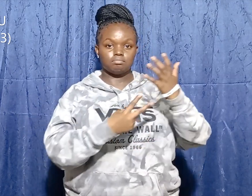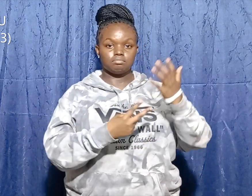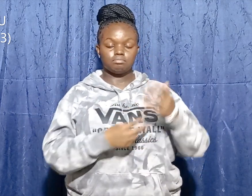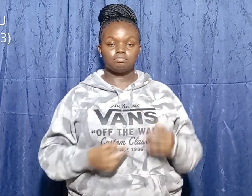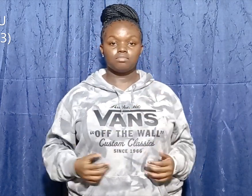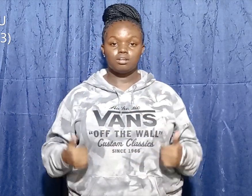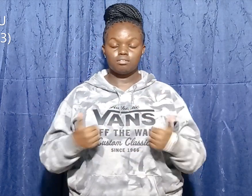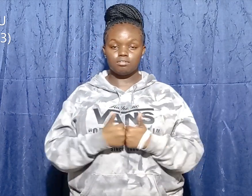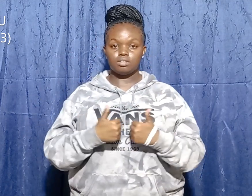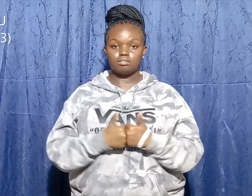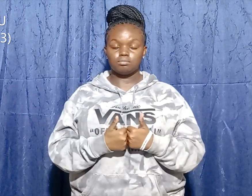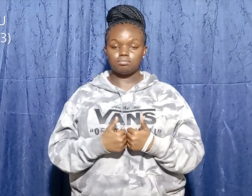people come to them.